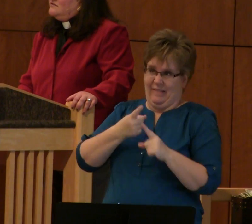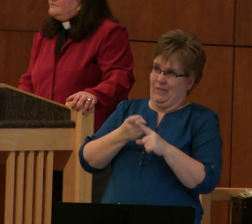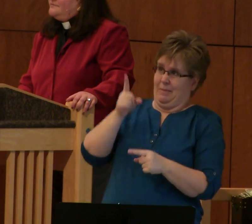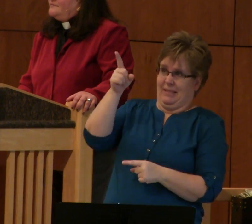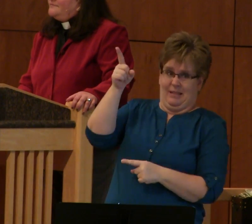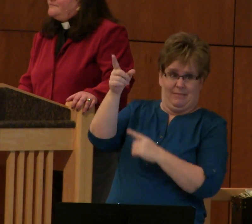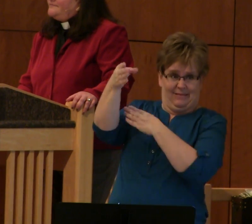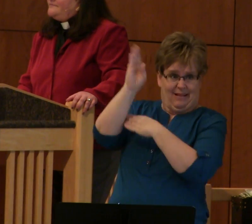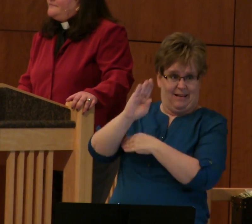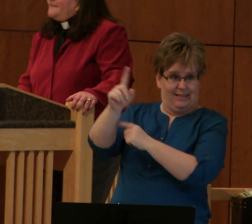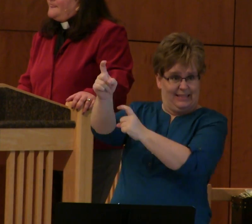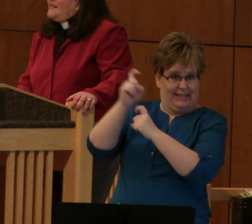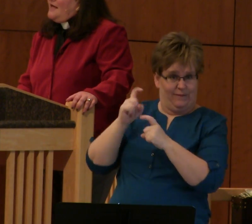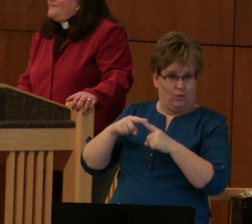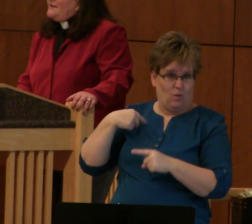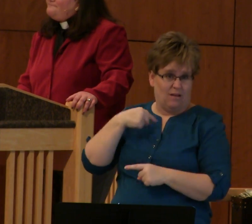God.